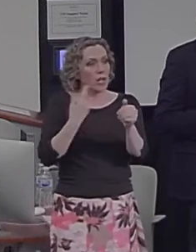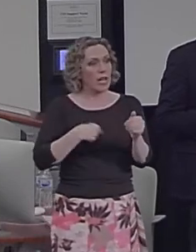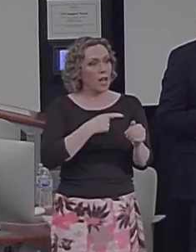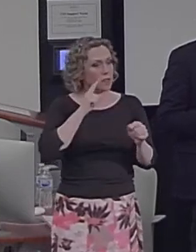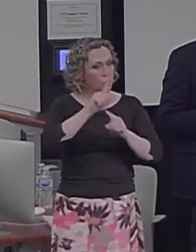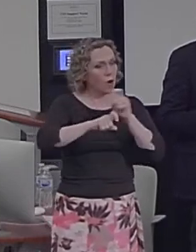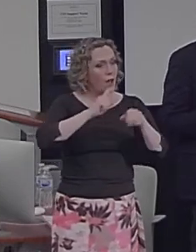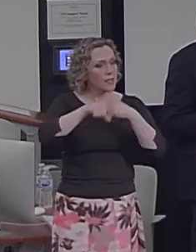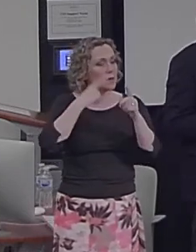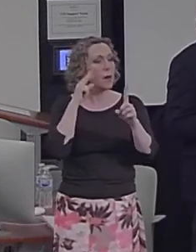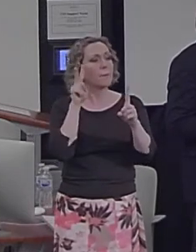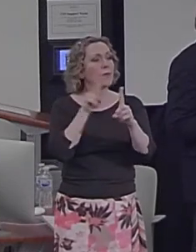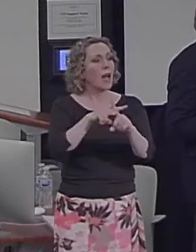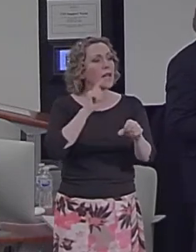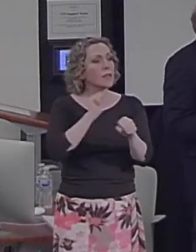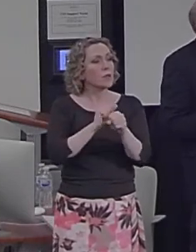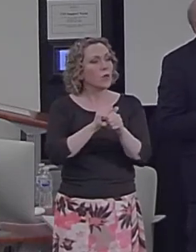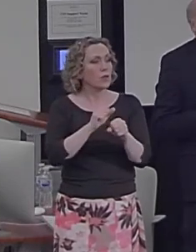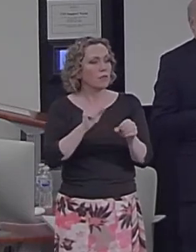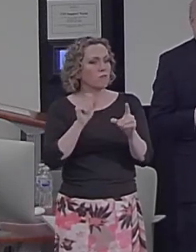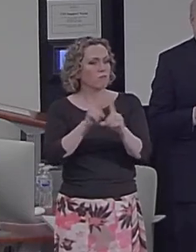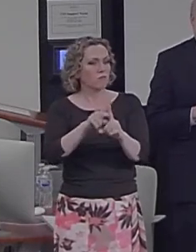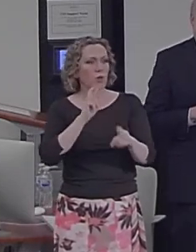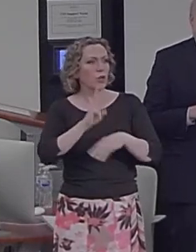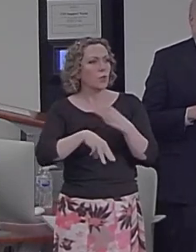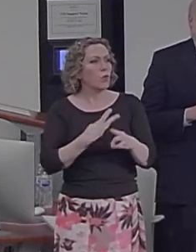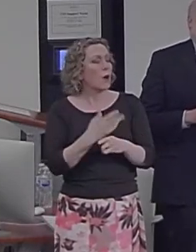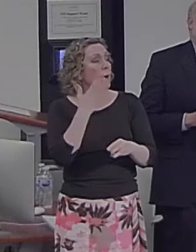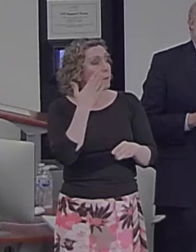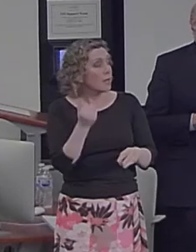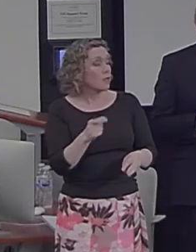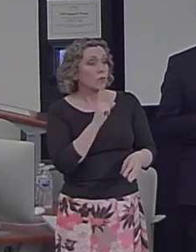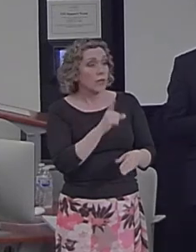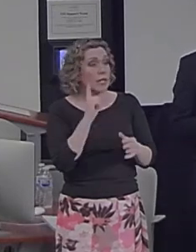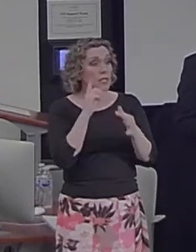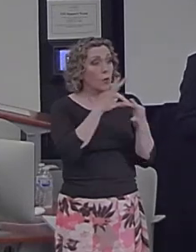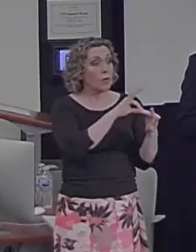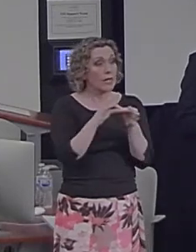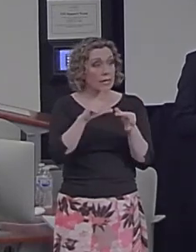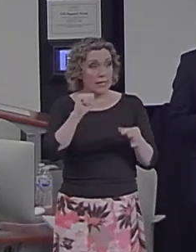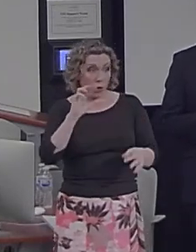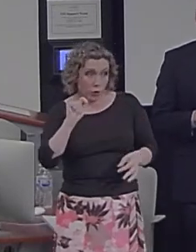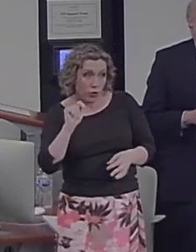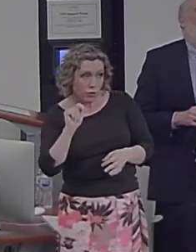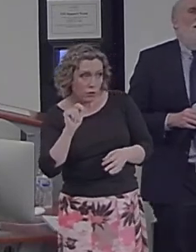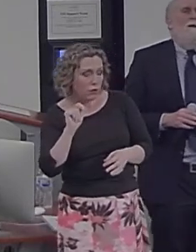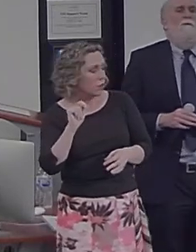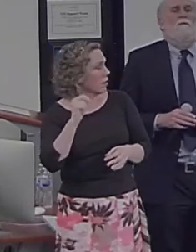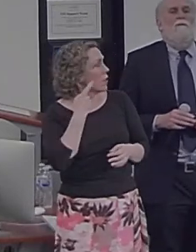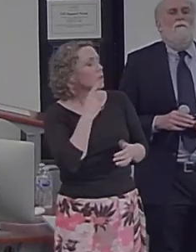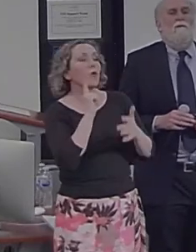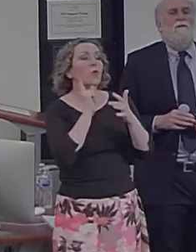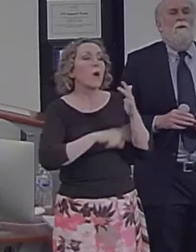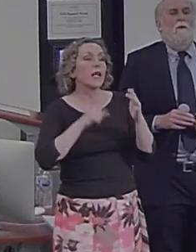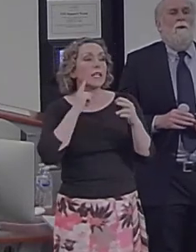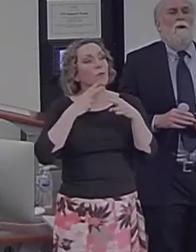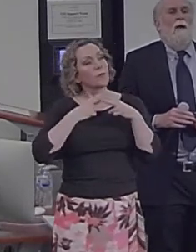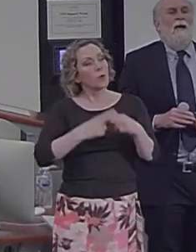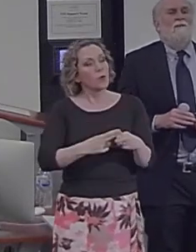this work in the real world, because in fact there is a related literature on what is referred to as